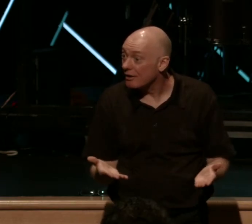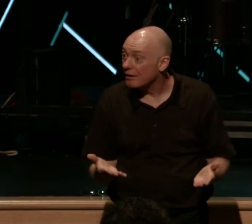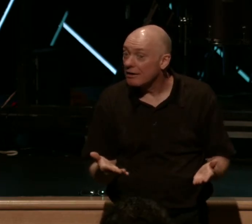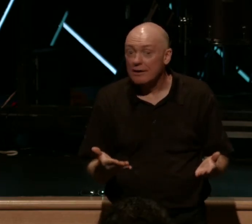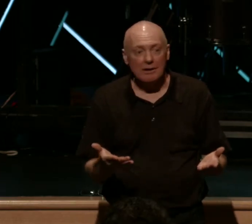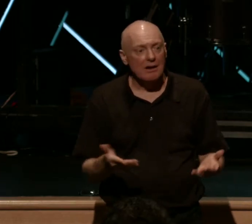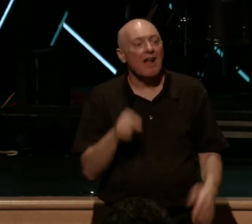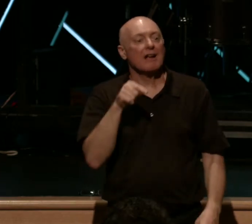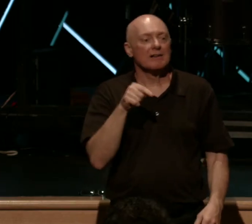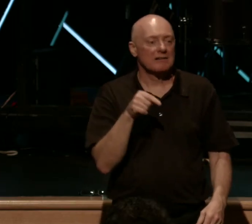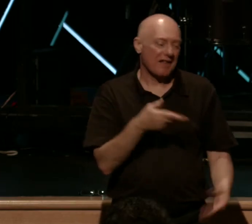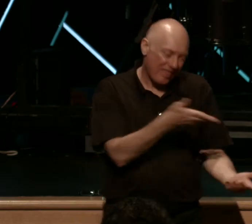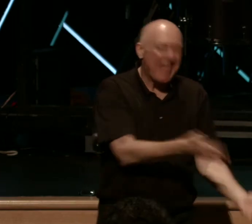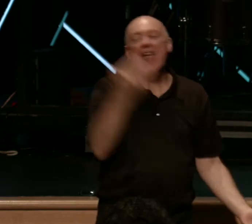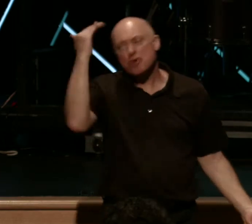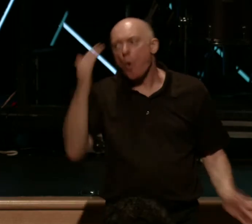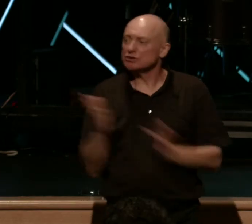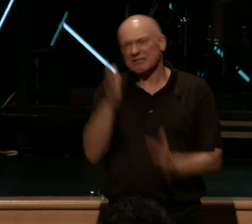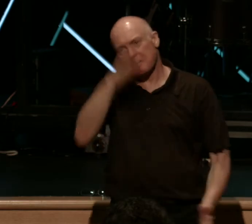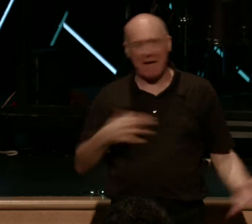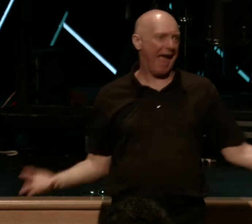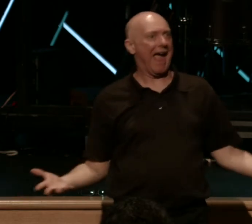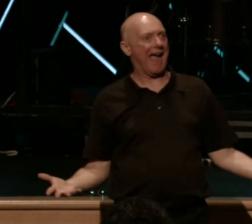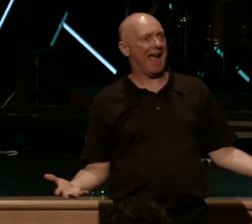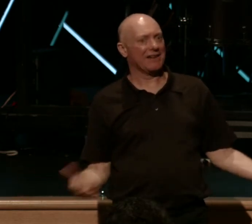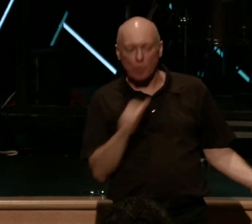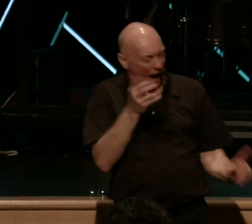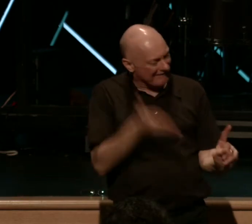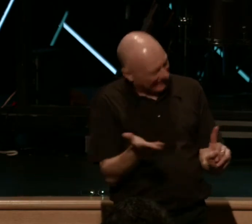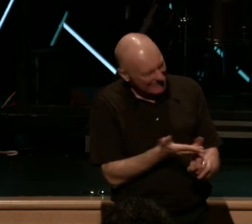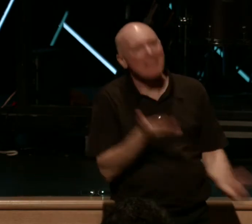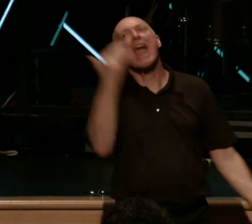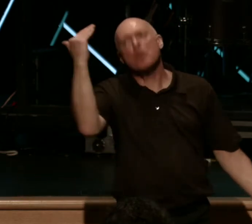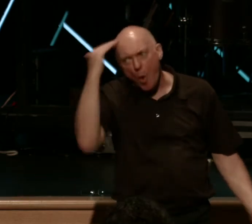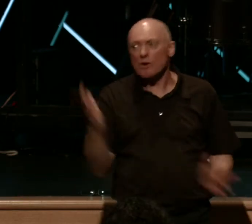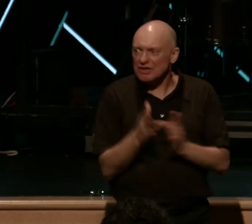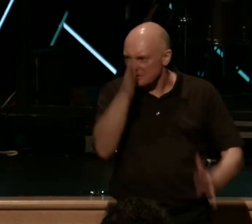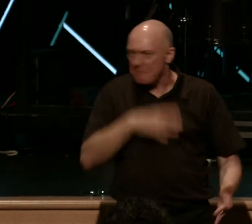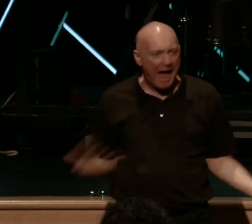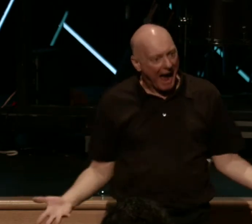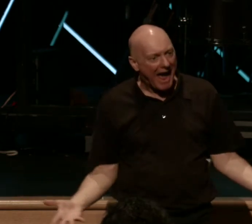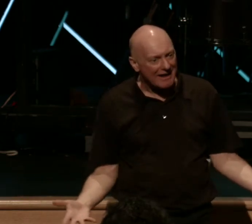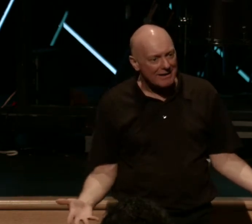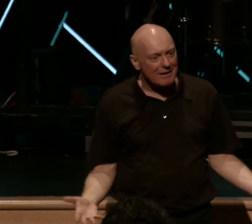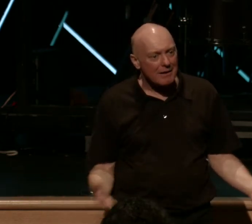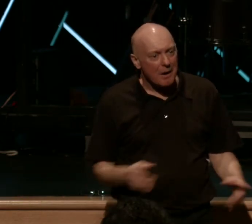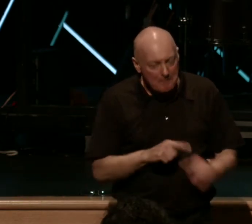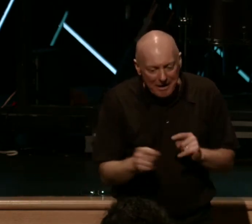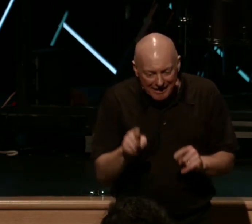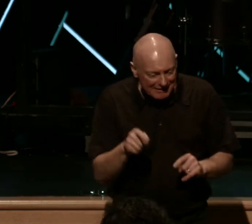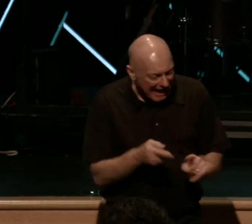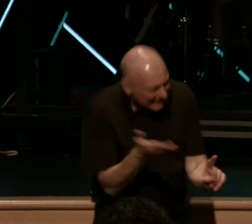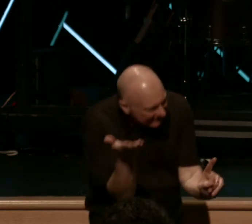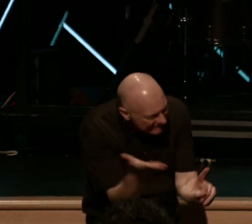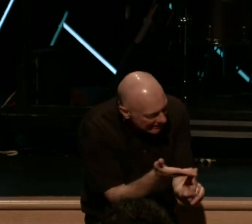they knew he was a man. He didn't have to convince them of that. They knew he was a man. He had to convince them his entire ministry he was God.